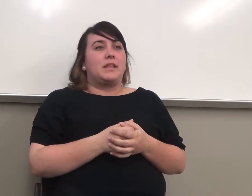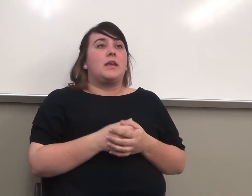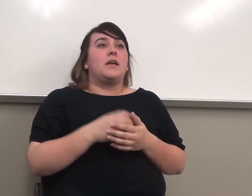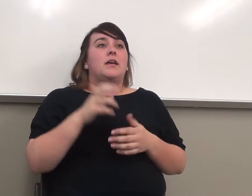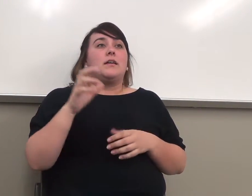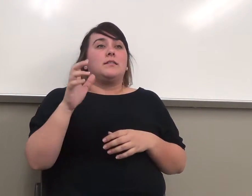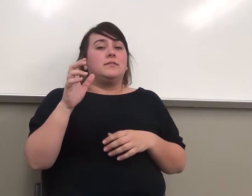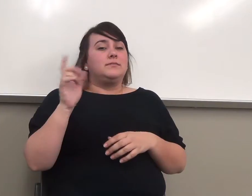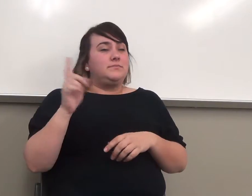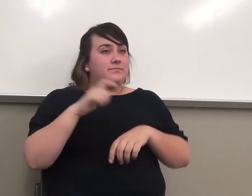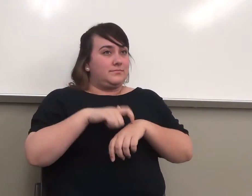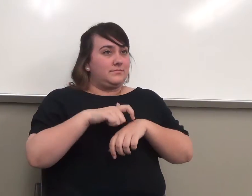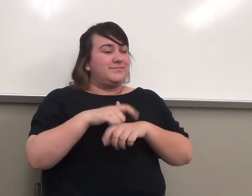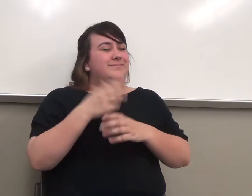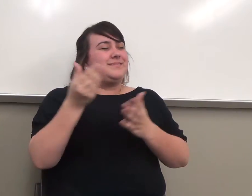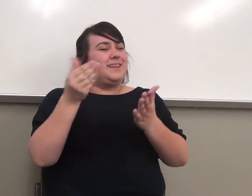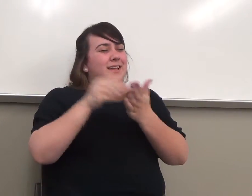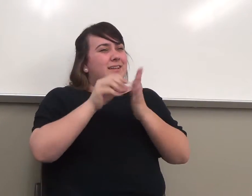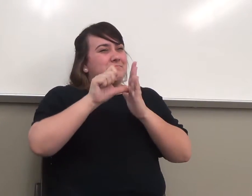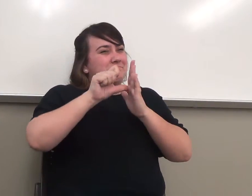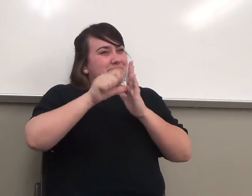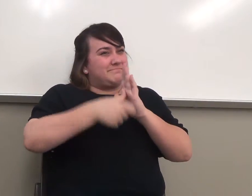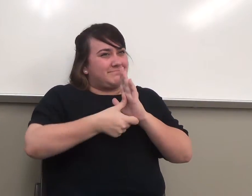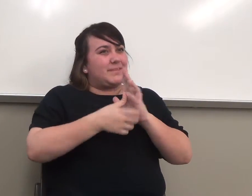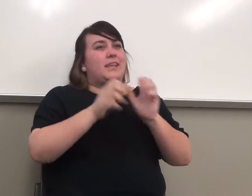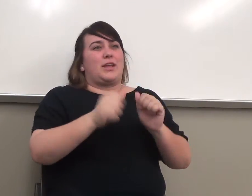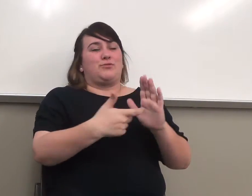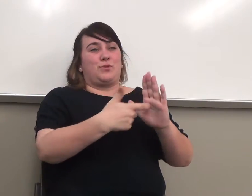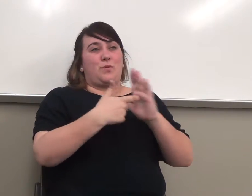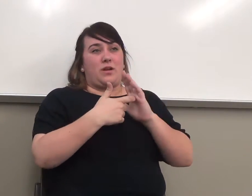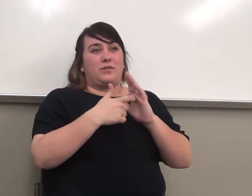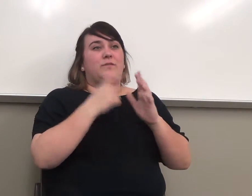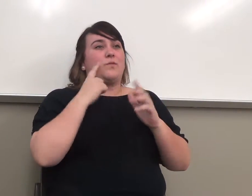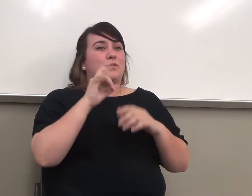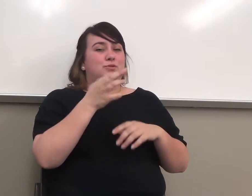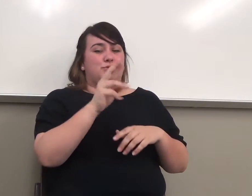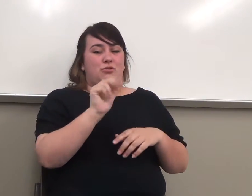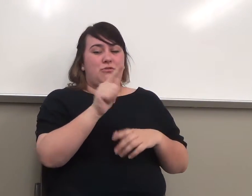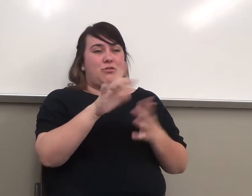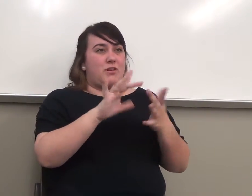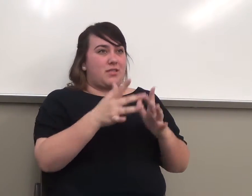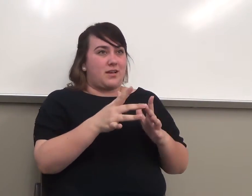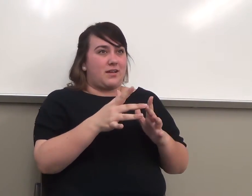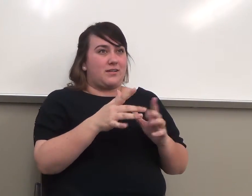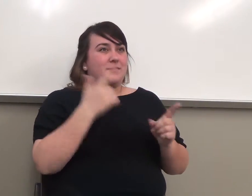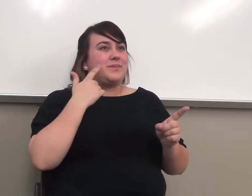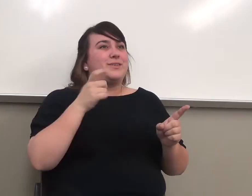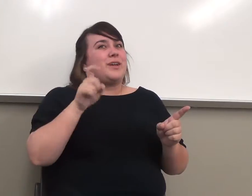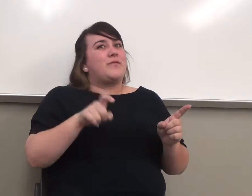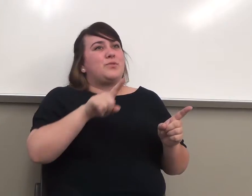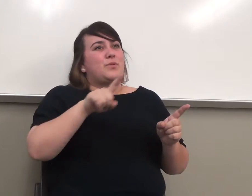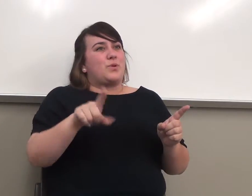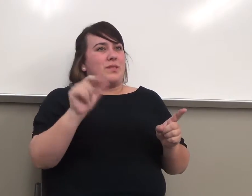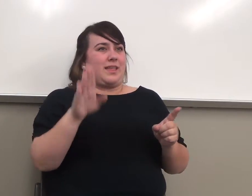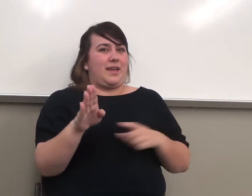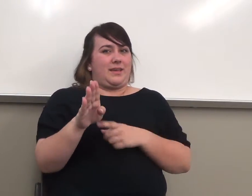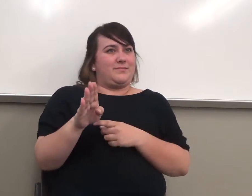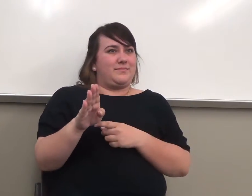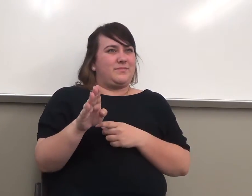again, this is one of the reasons I can apply to do the journal. Because you're going have to go there. Even if you're thinking, I don't want to use the computers